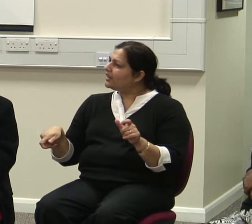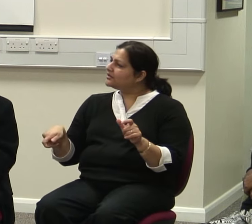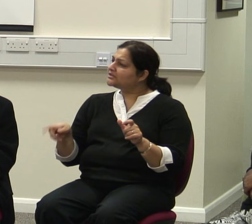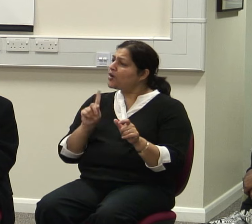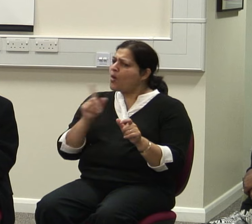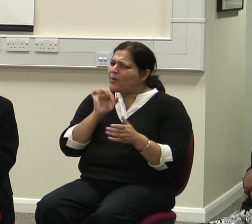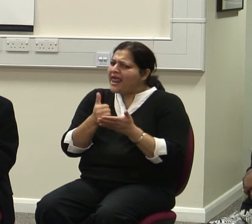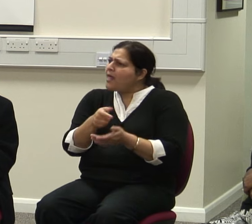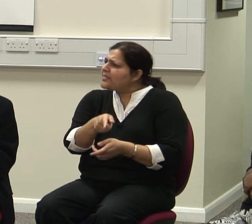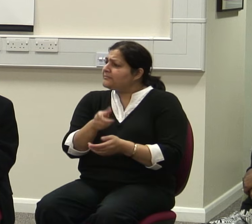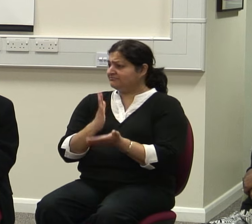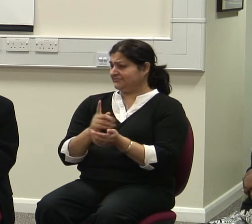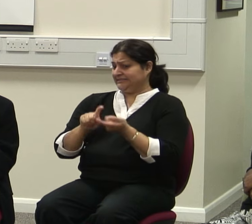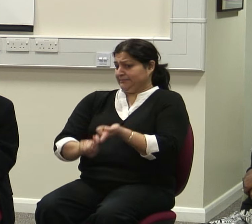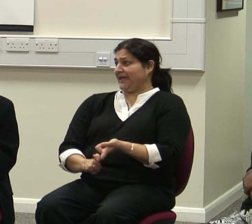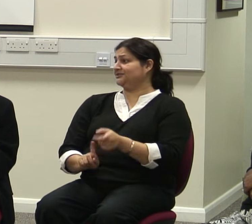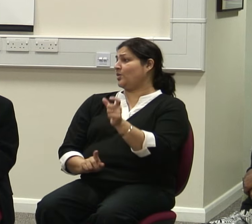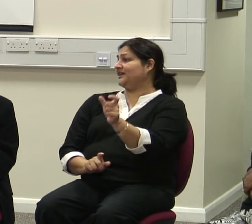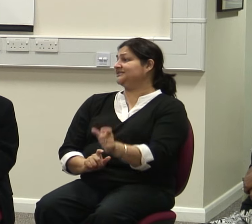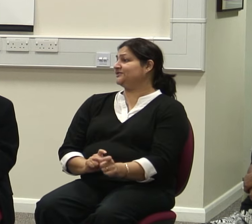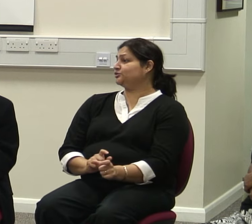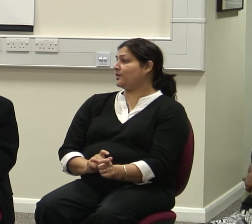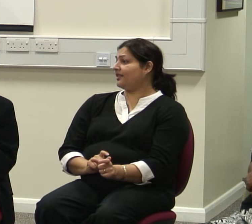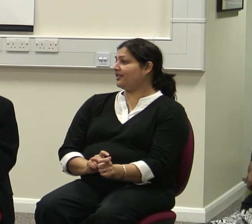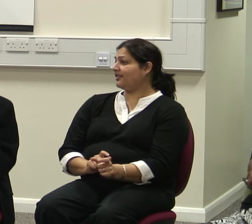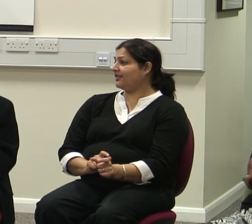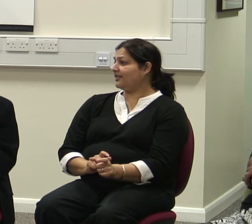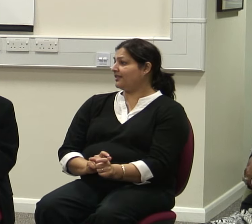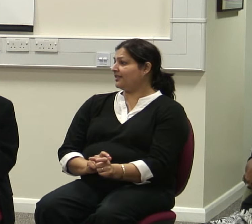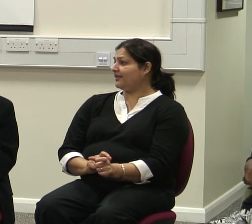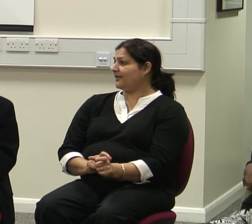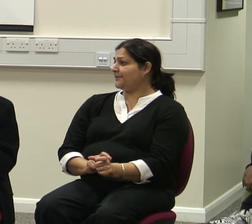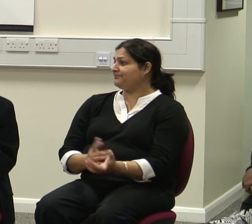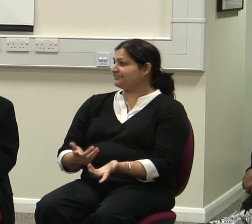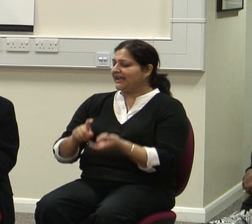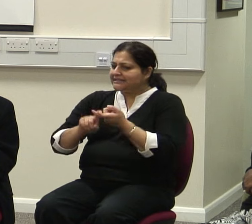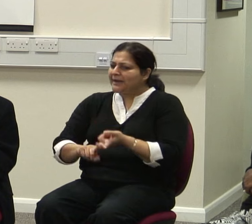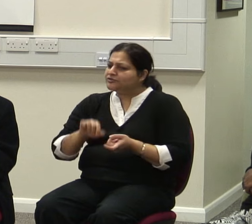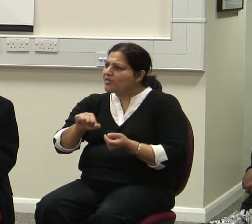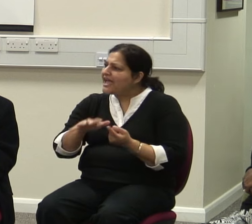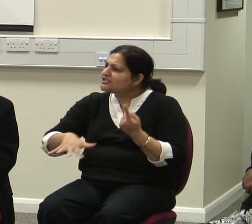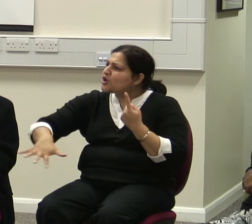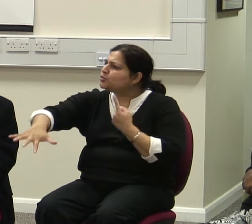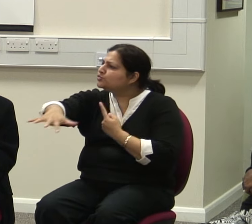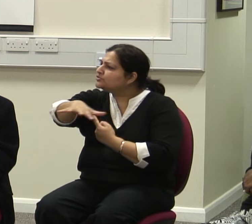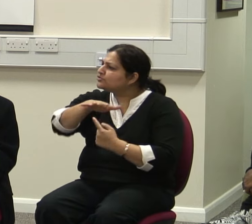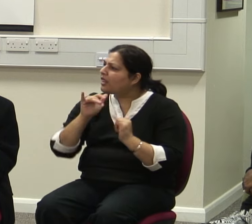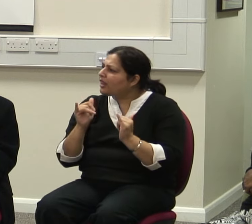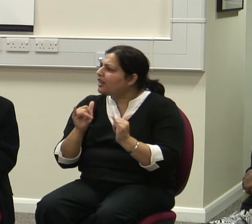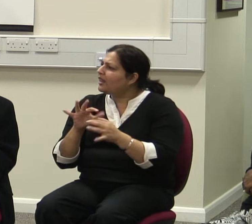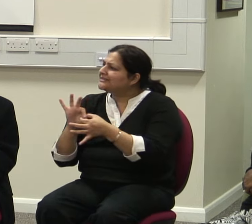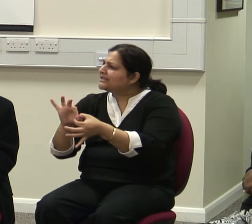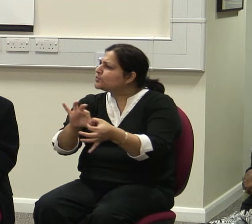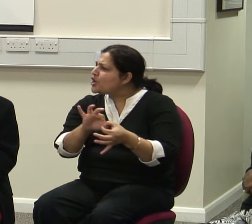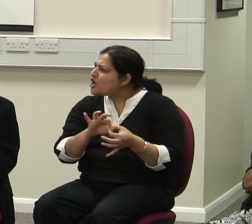that individual, on their, on his or her social network, the